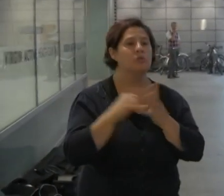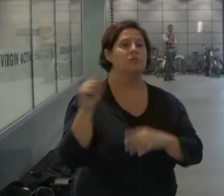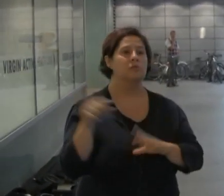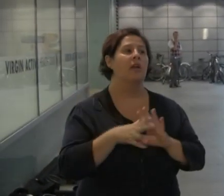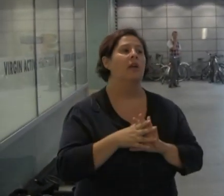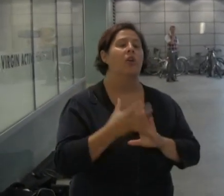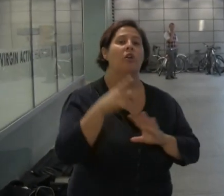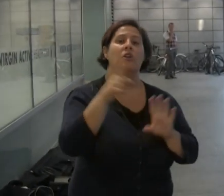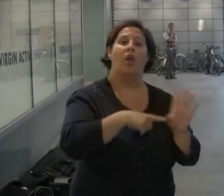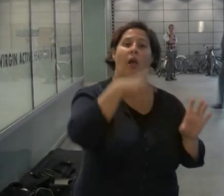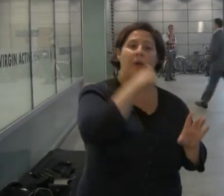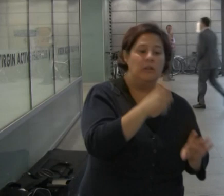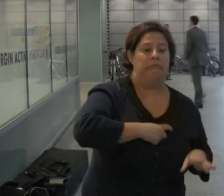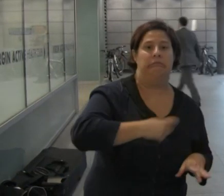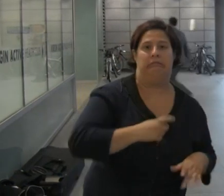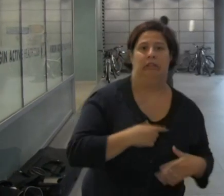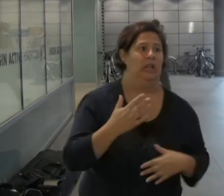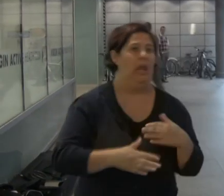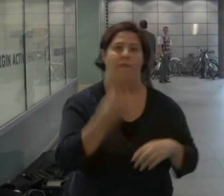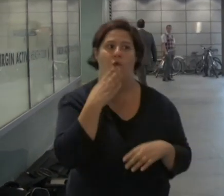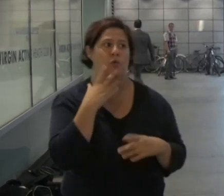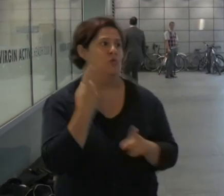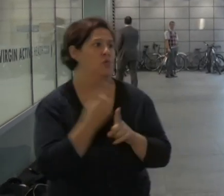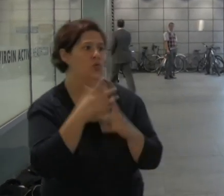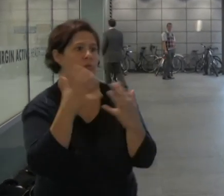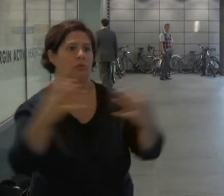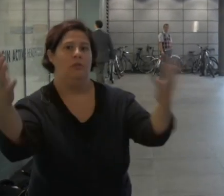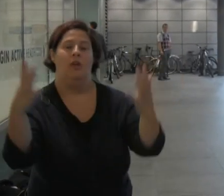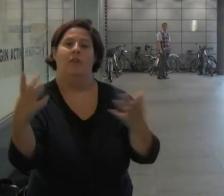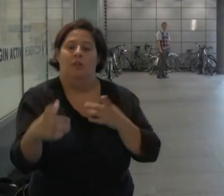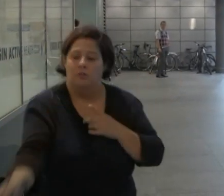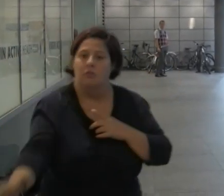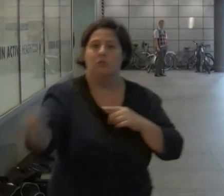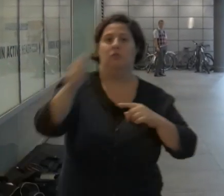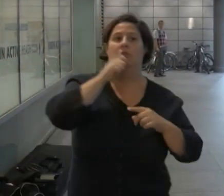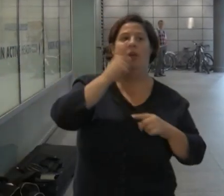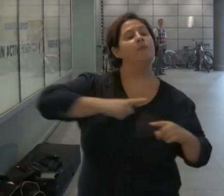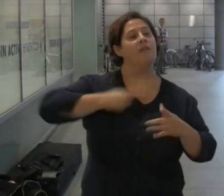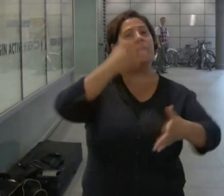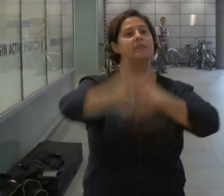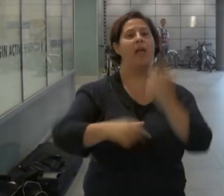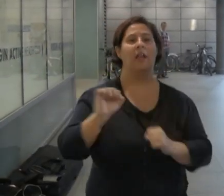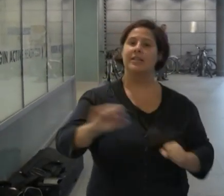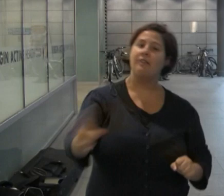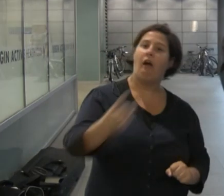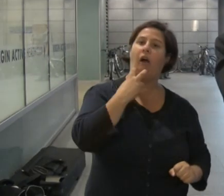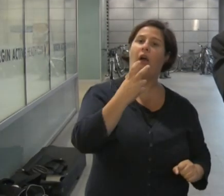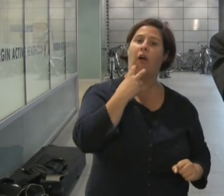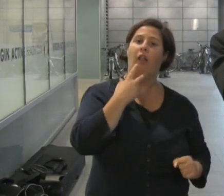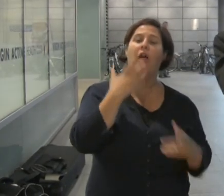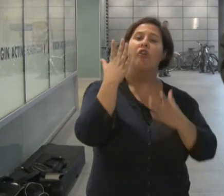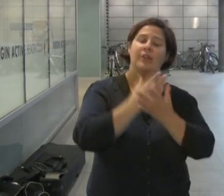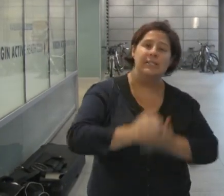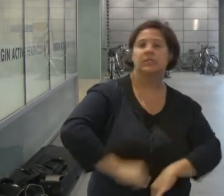A young man, nervous and clearly not accustomed to addressing rallies, took the microphone to explain how his uncle, who had